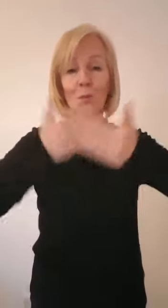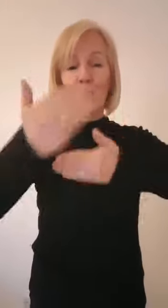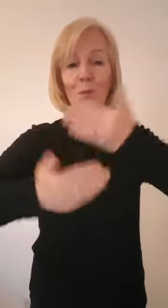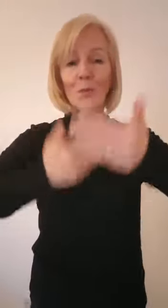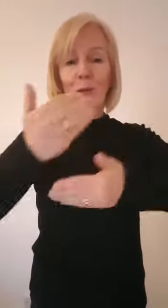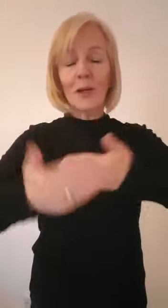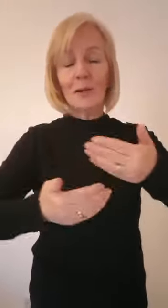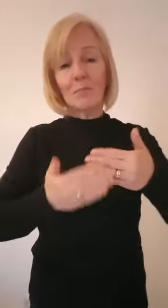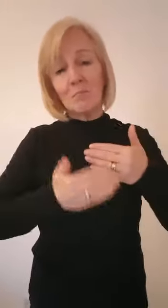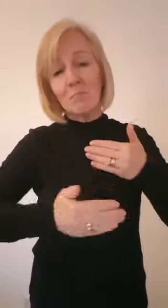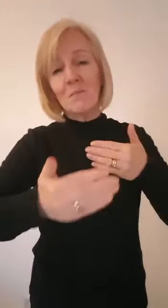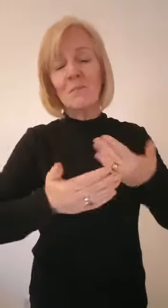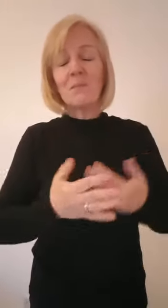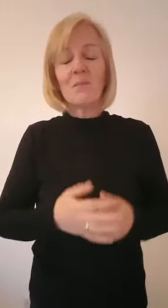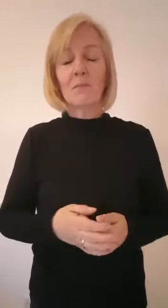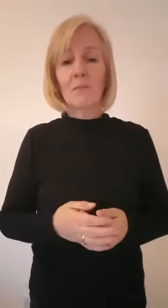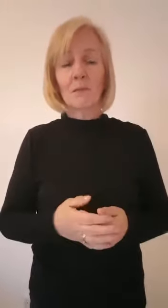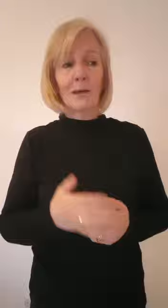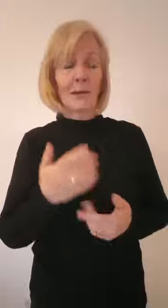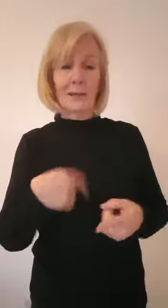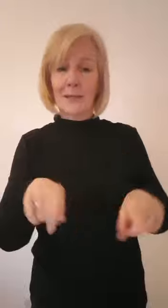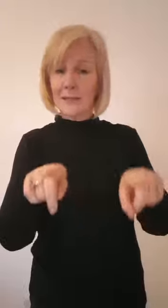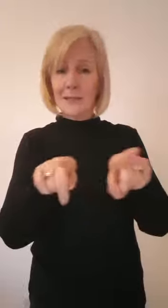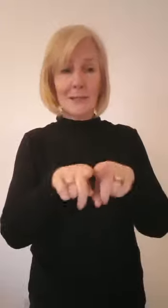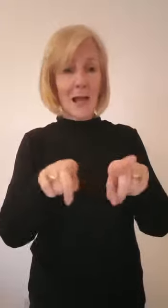you might see in the West End of London.